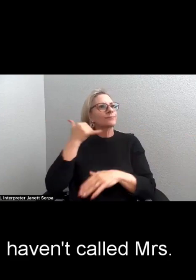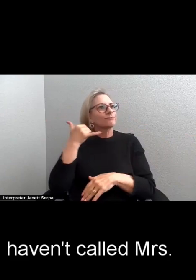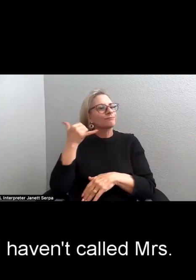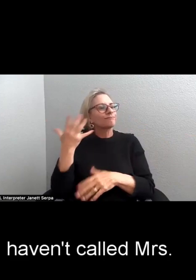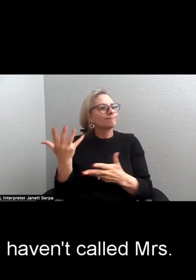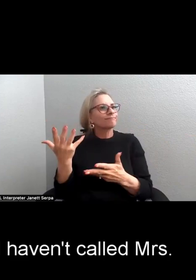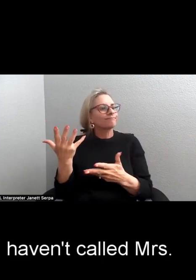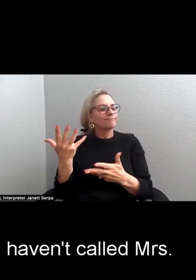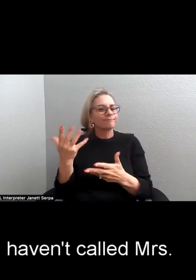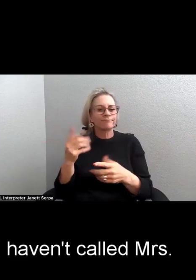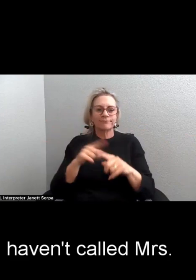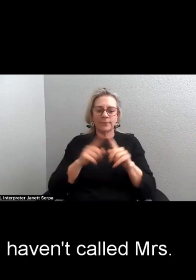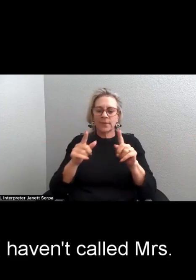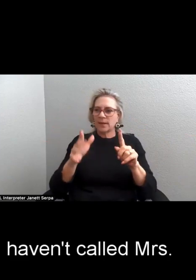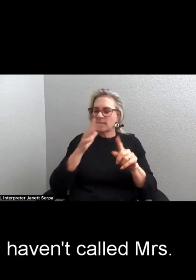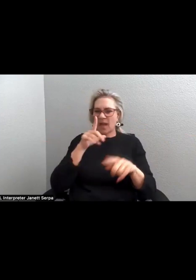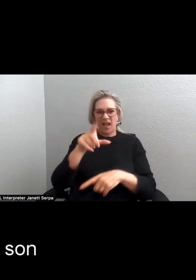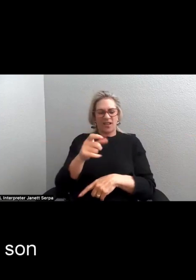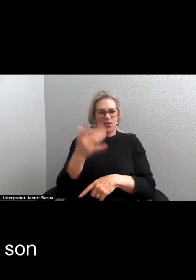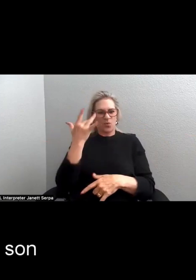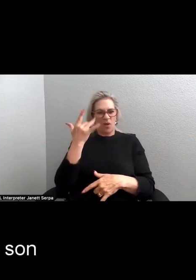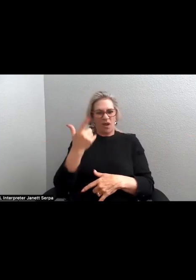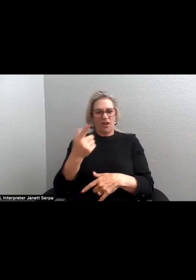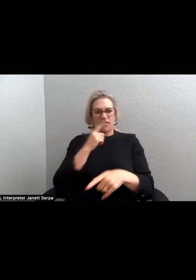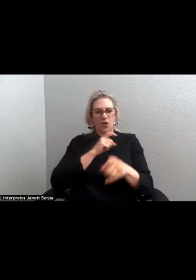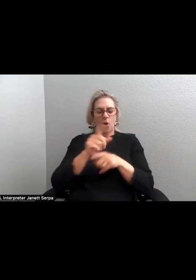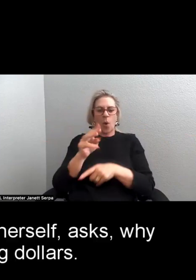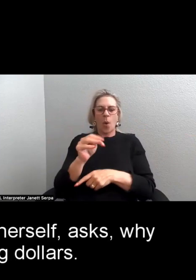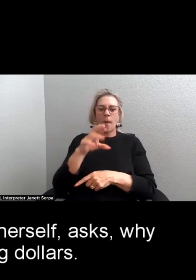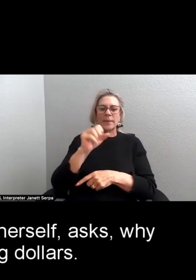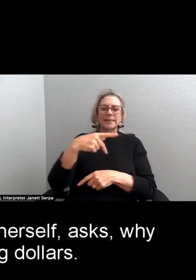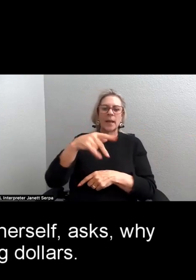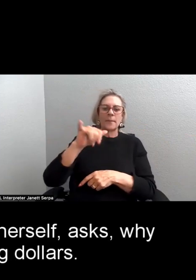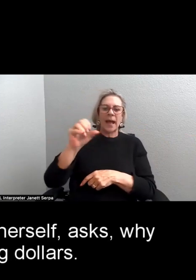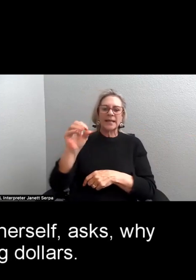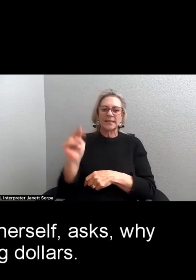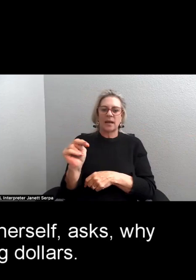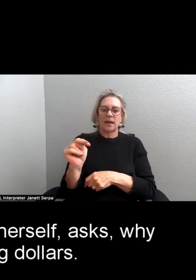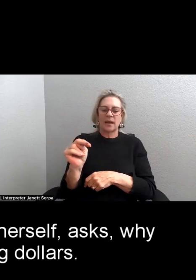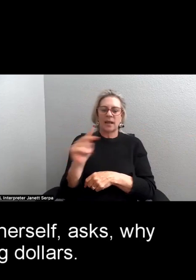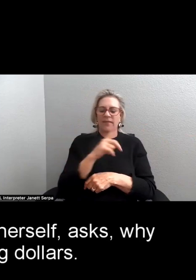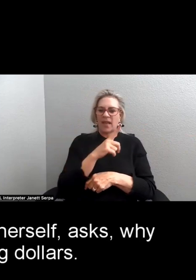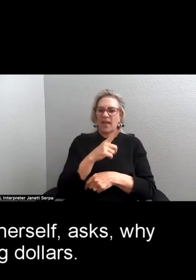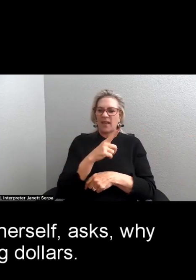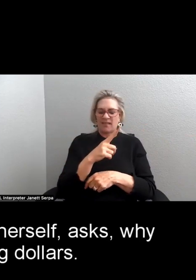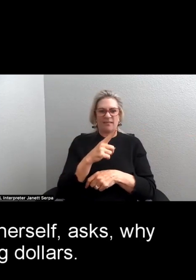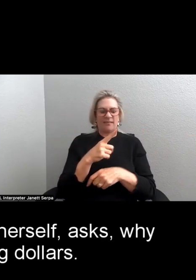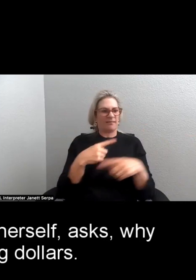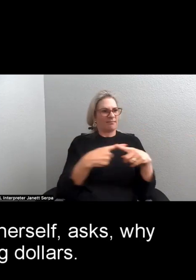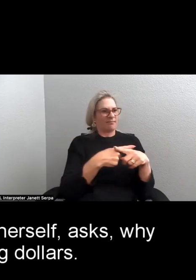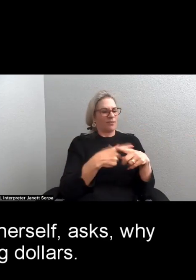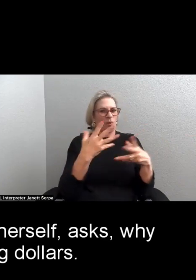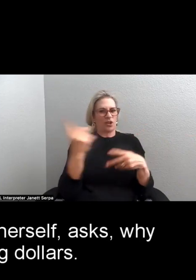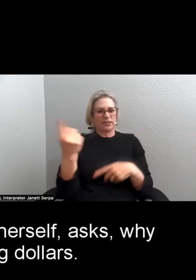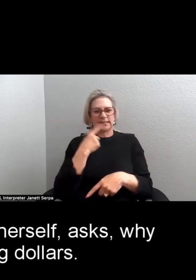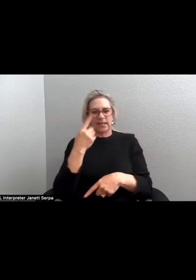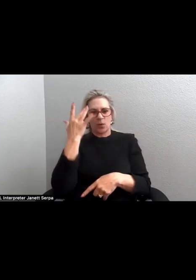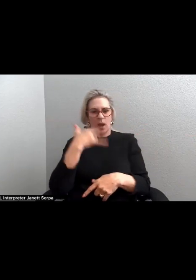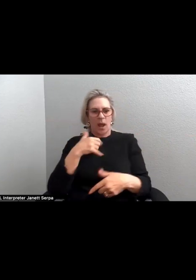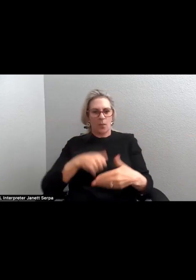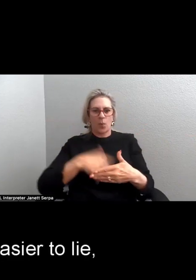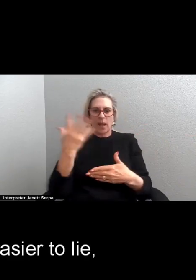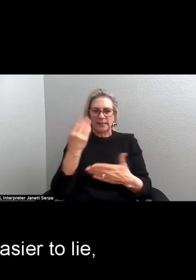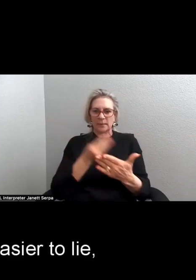Amma will ask why I haven't called Mrs. Pai's son, then contradicts herself, ask why I'm wasting dollars.